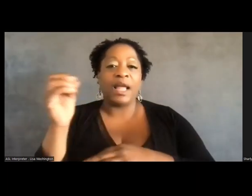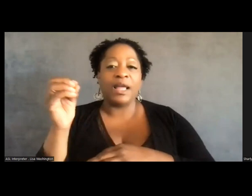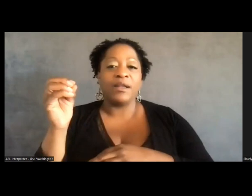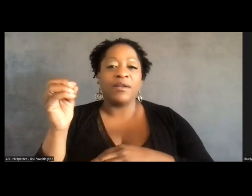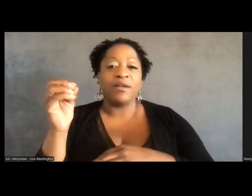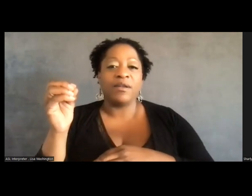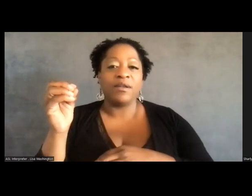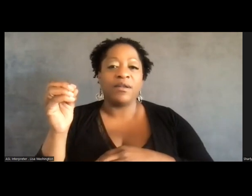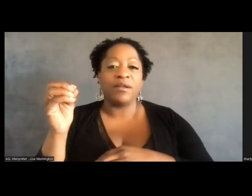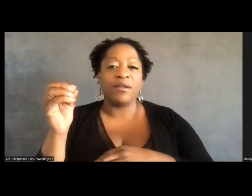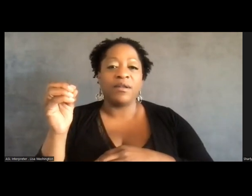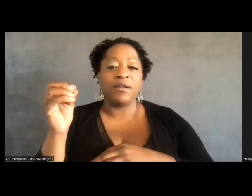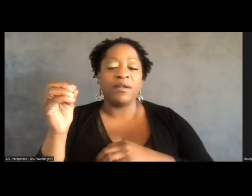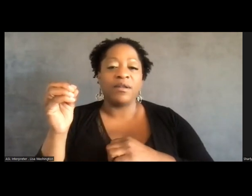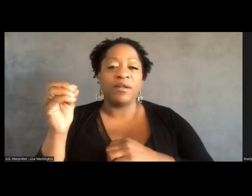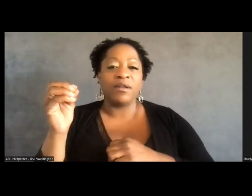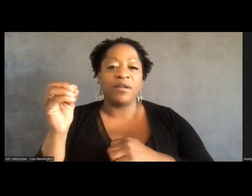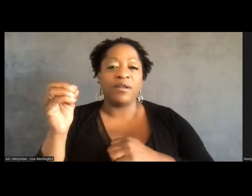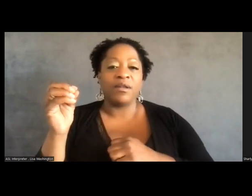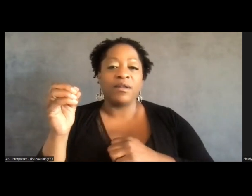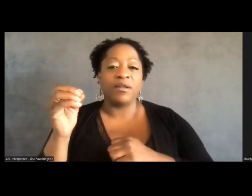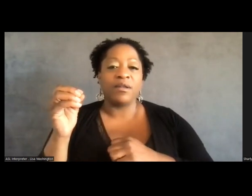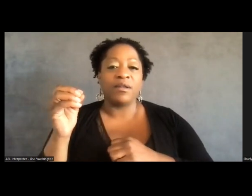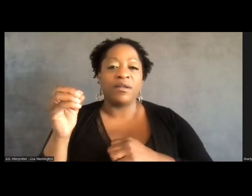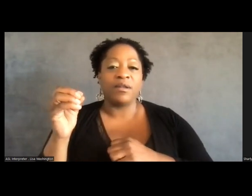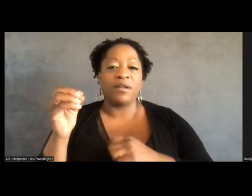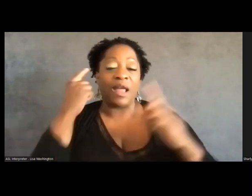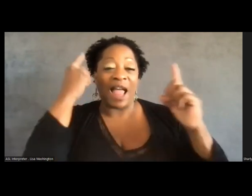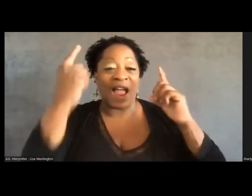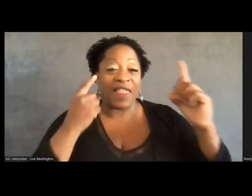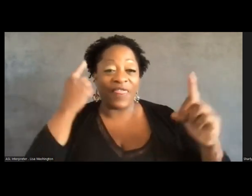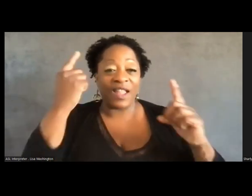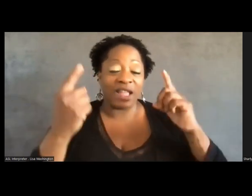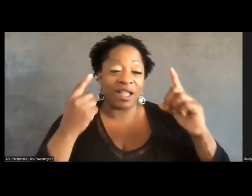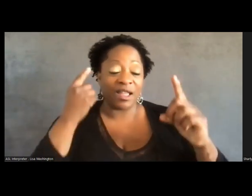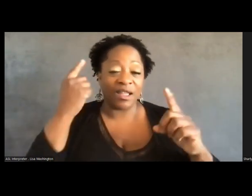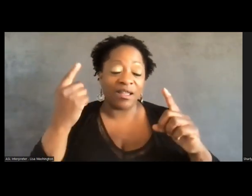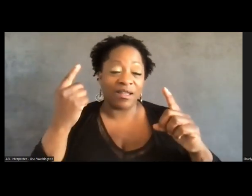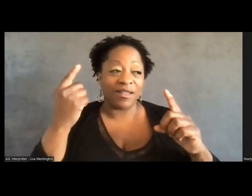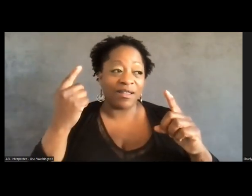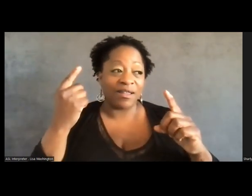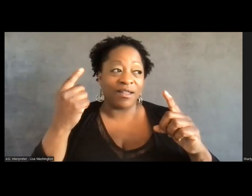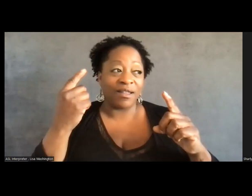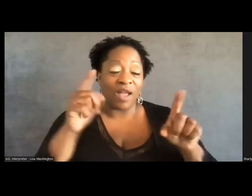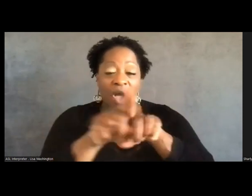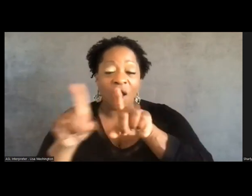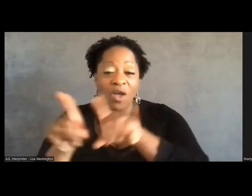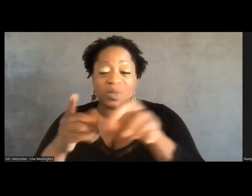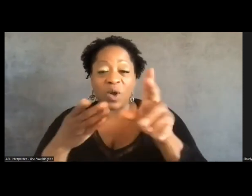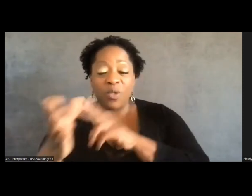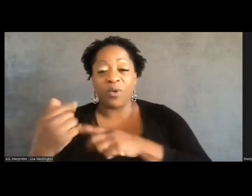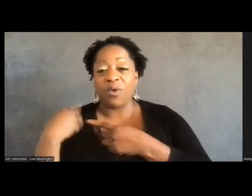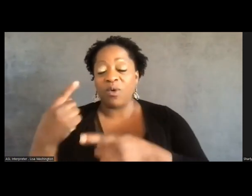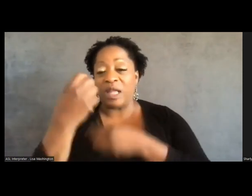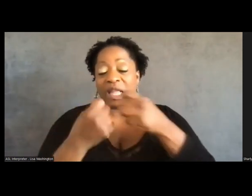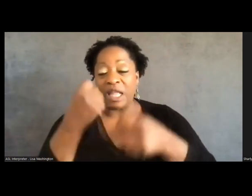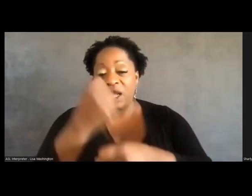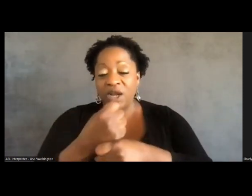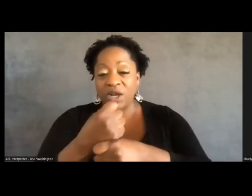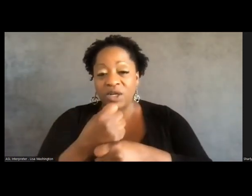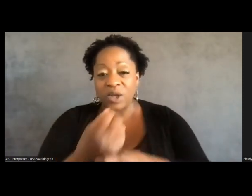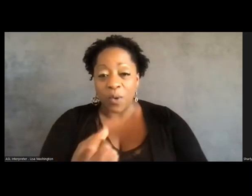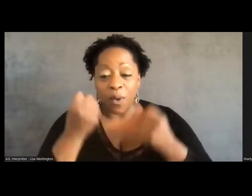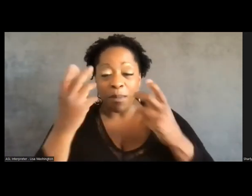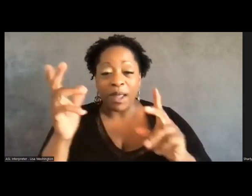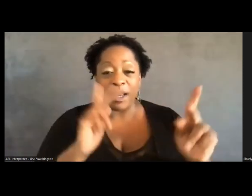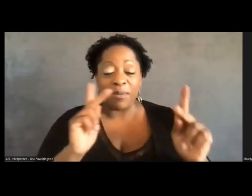um, I think just, I think also over these last few years, like when so many of